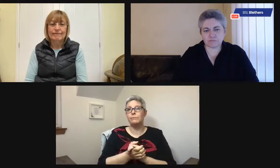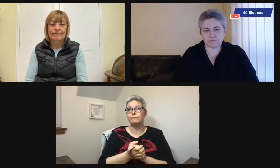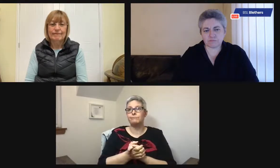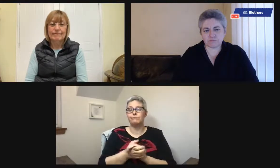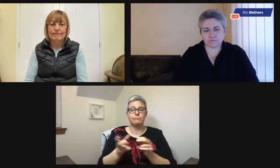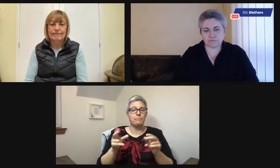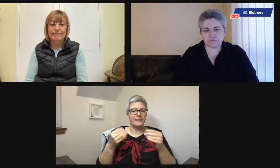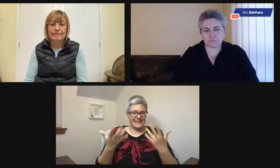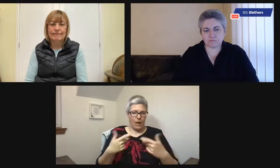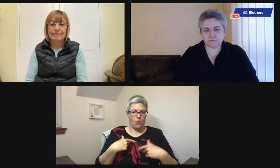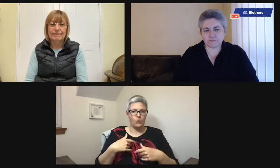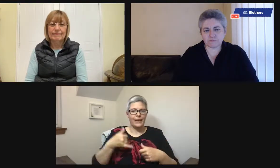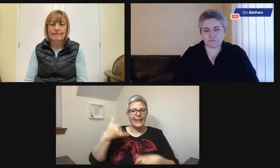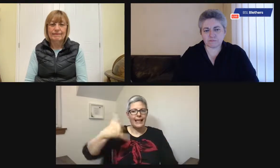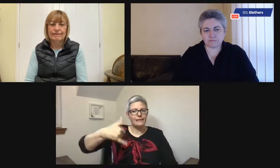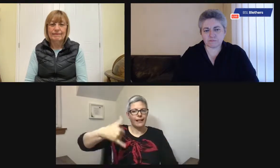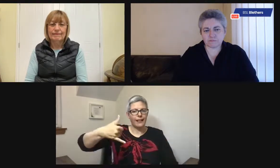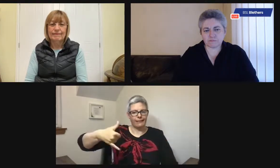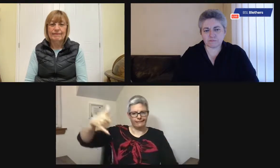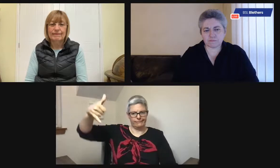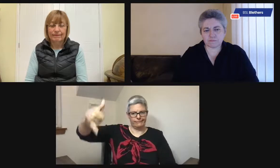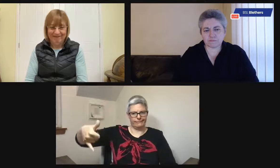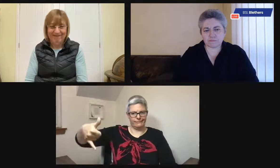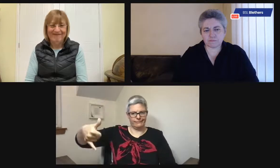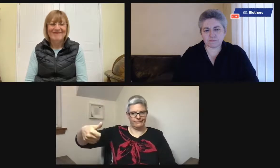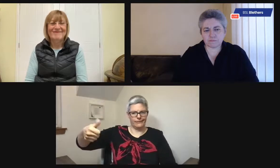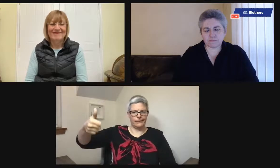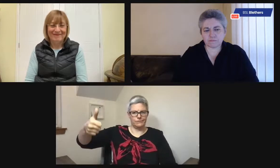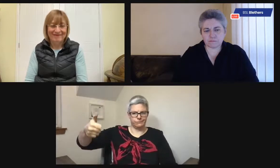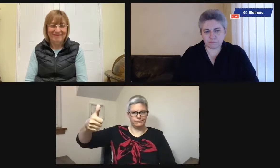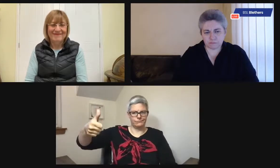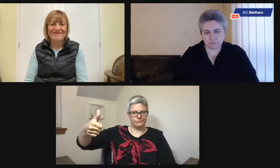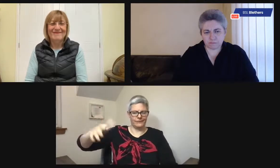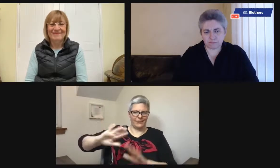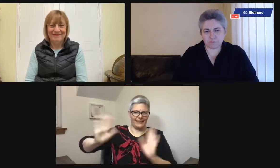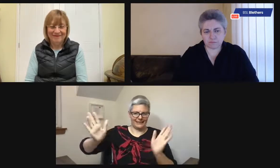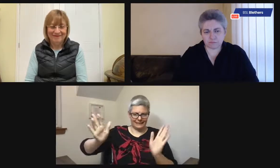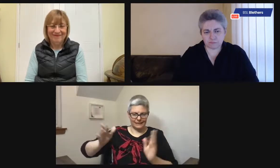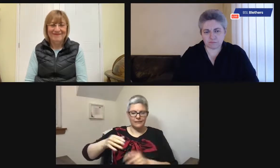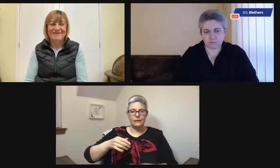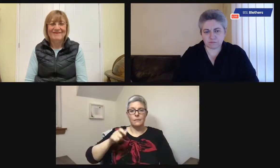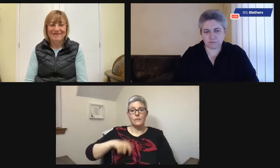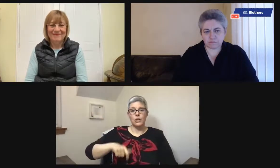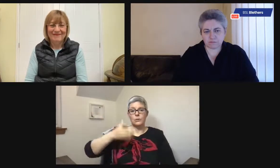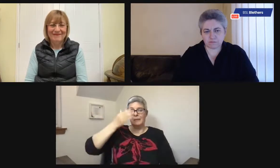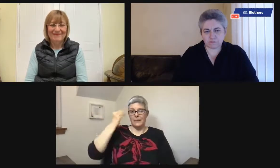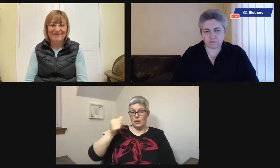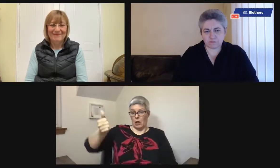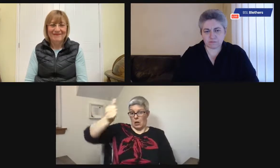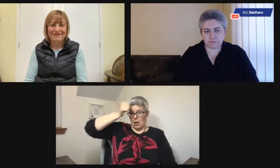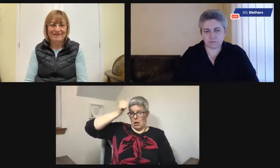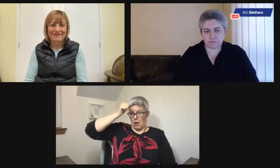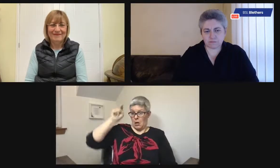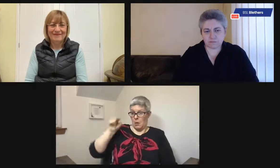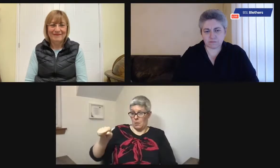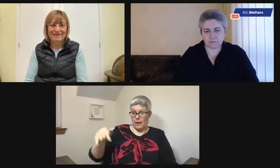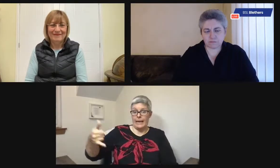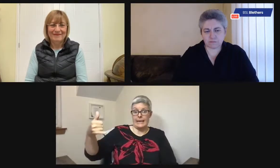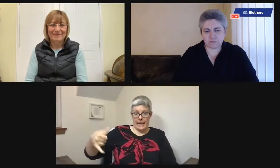Might they be easily confused? You know, you might put the kettle on, you might leave it. The person with